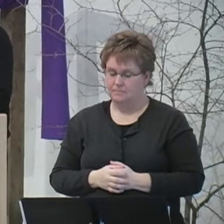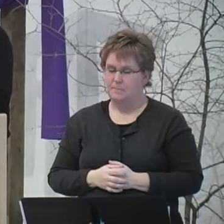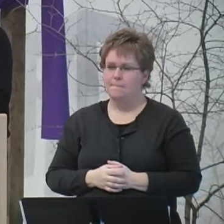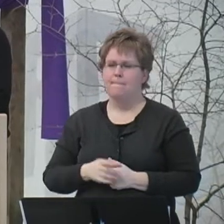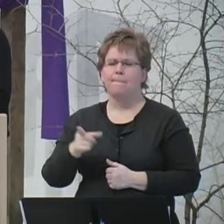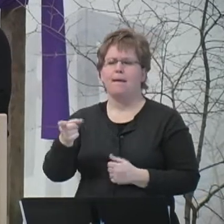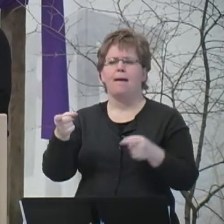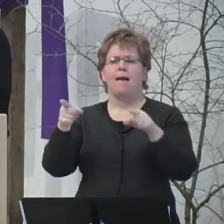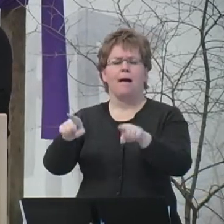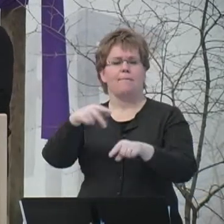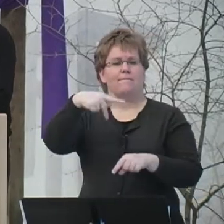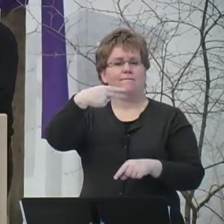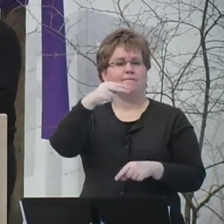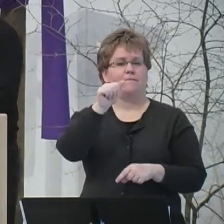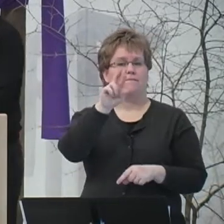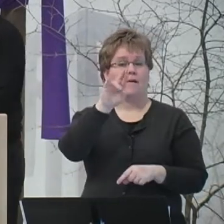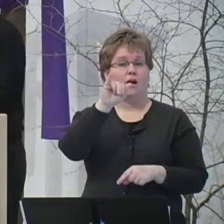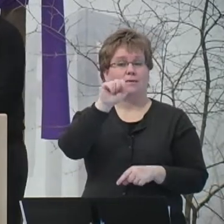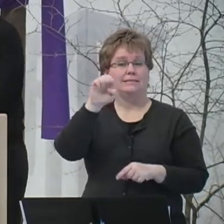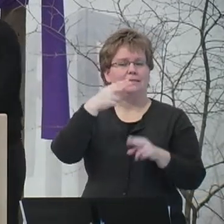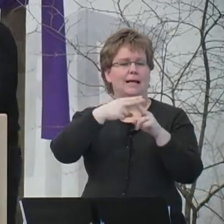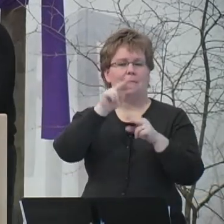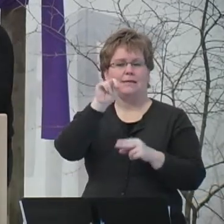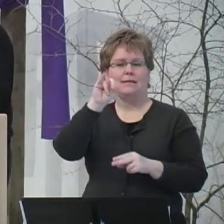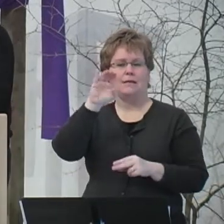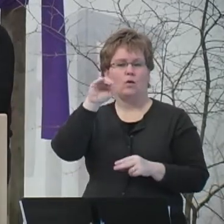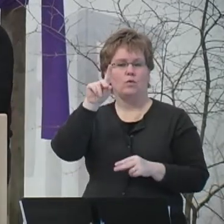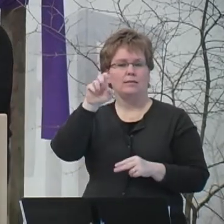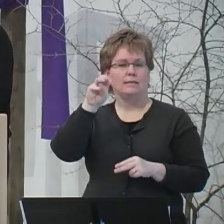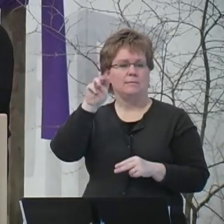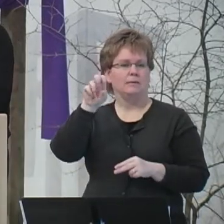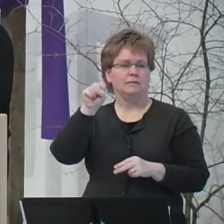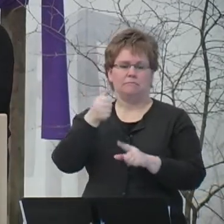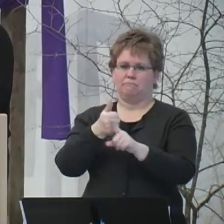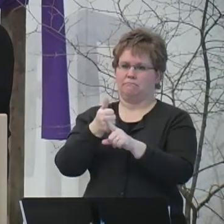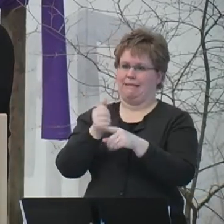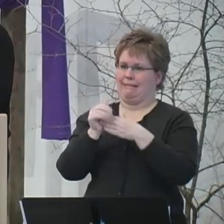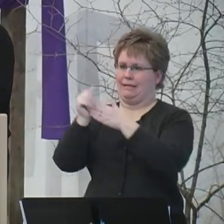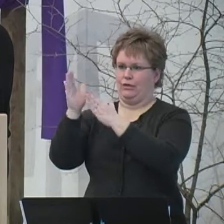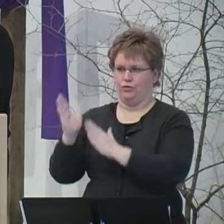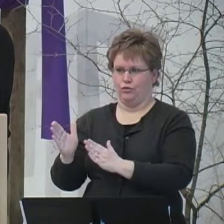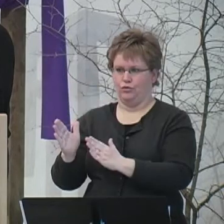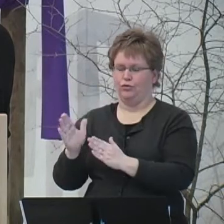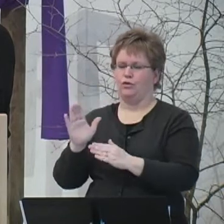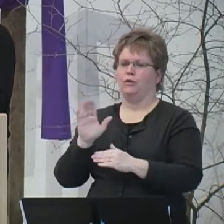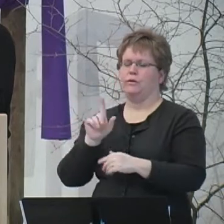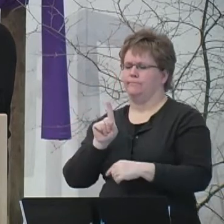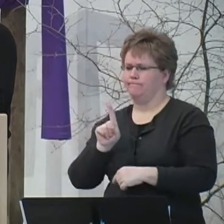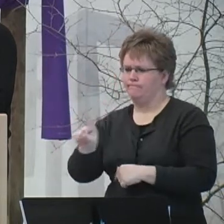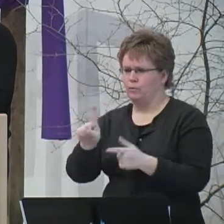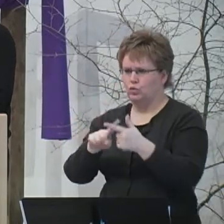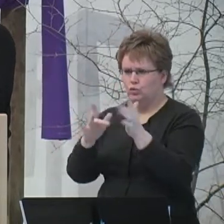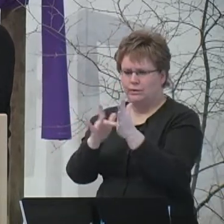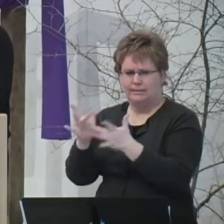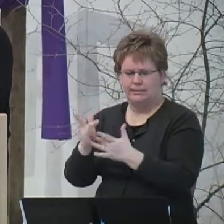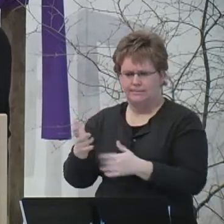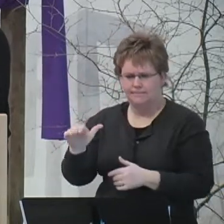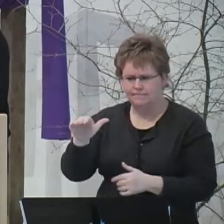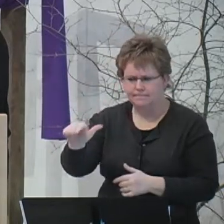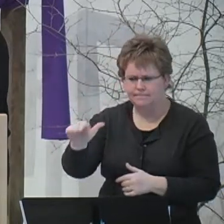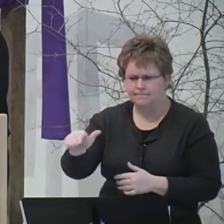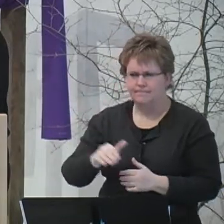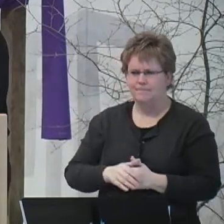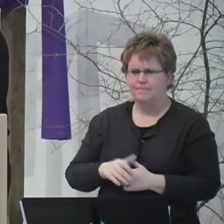Now there was a Pharisee named Nicodemus, a leader of the Jews. He came to Jesus by night and said to him,